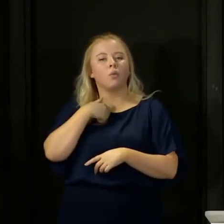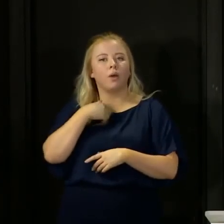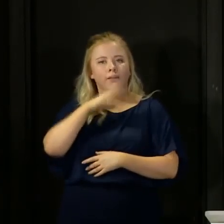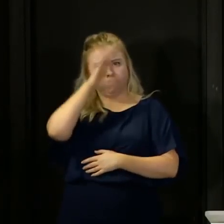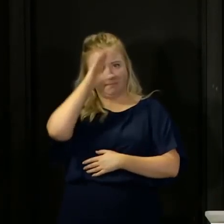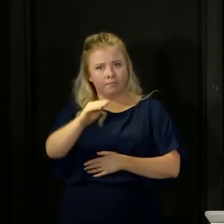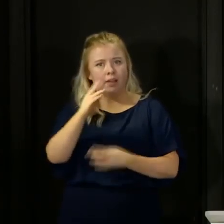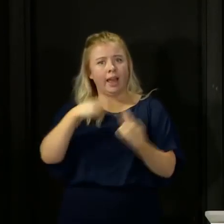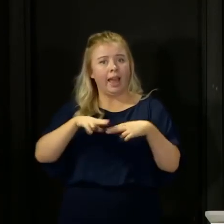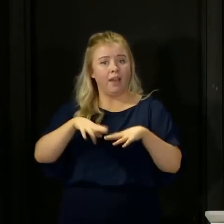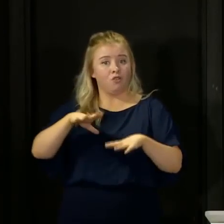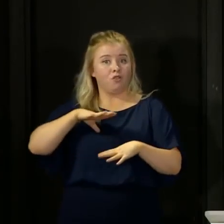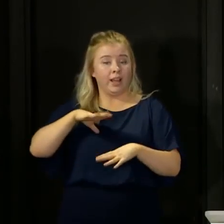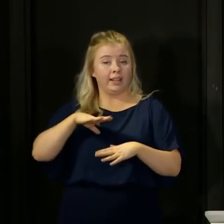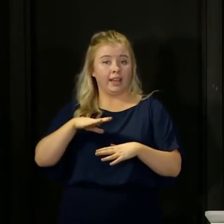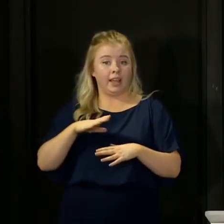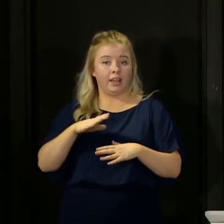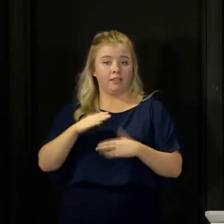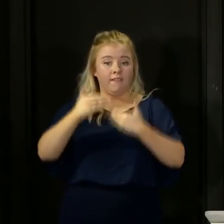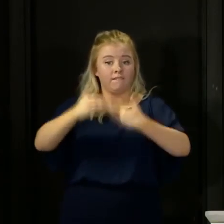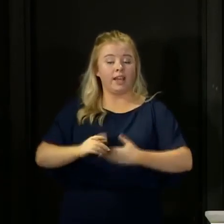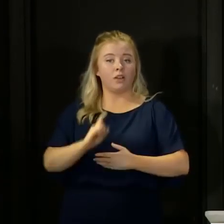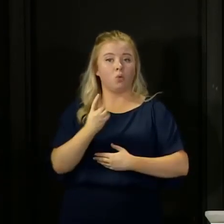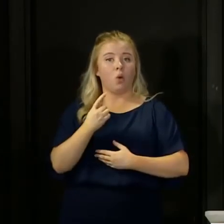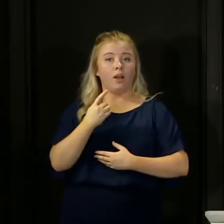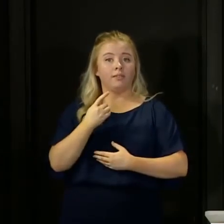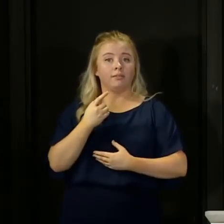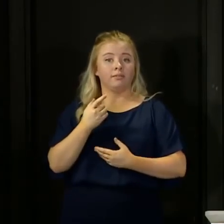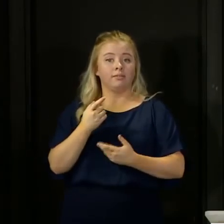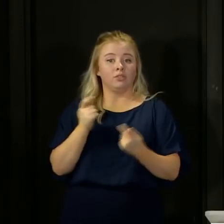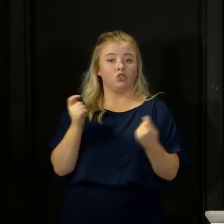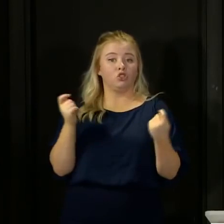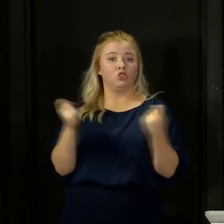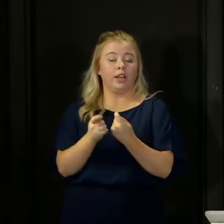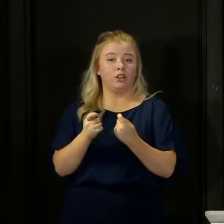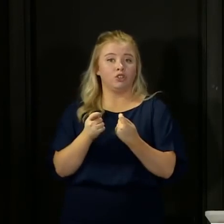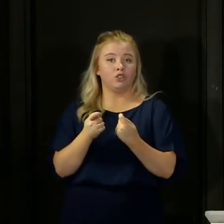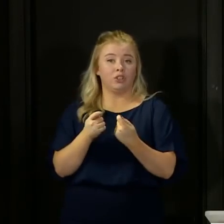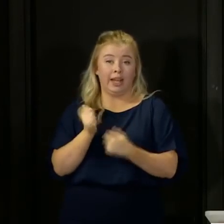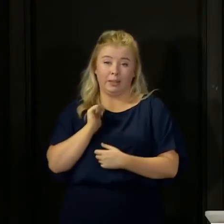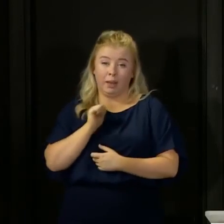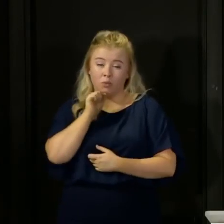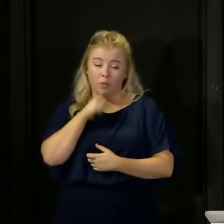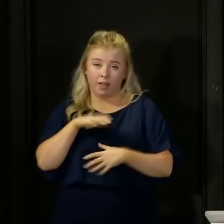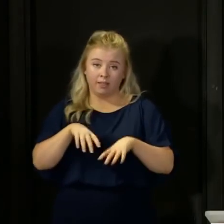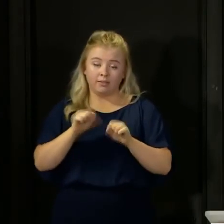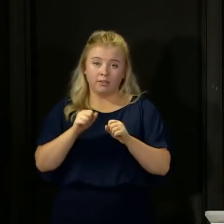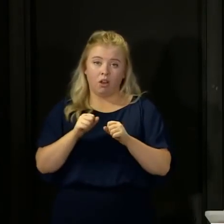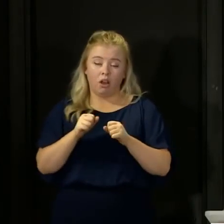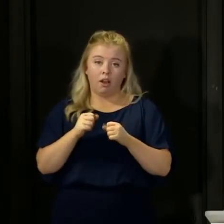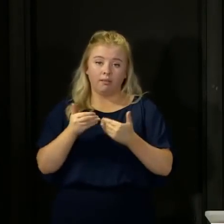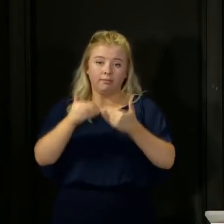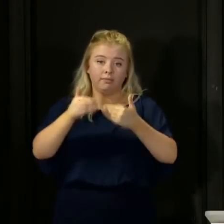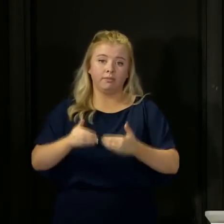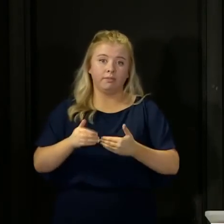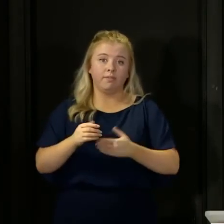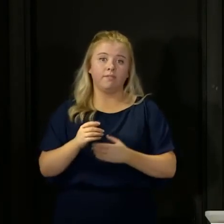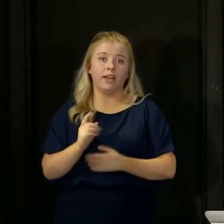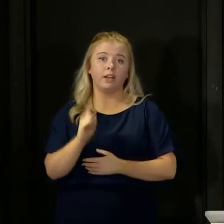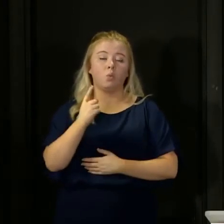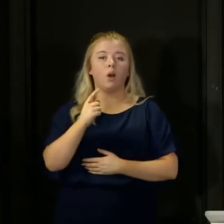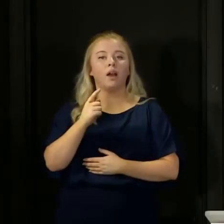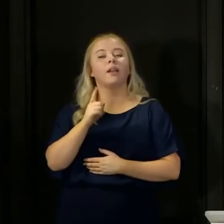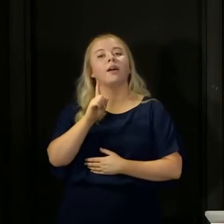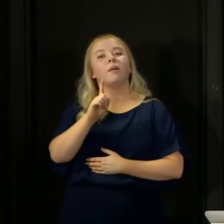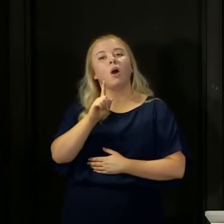going into phase one of easing of lockdown? And if we are, which I at this stage anticipate we will be, but what measures we will start